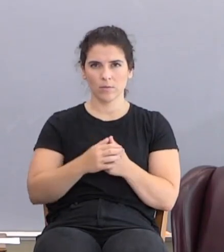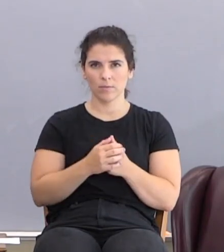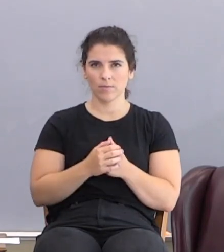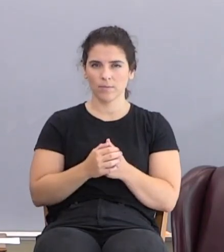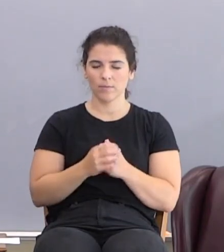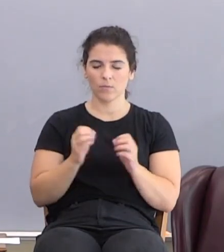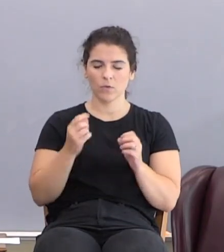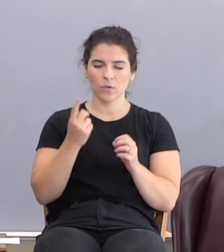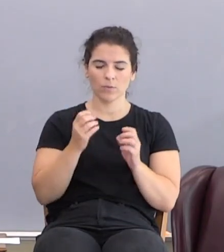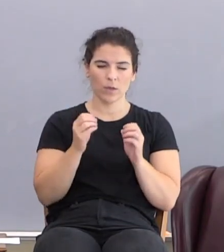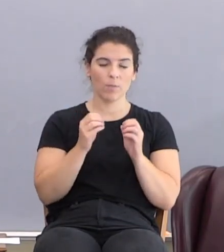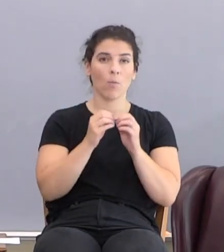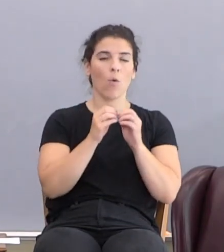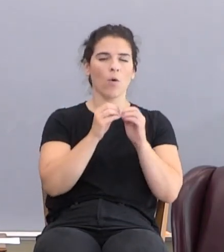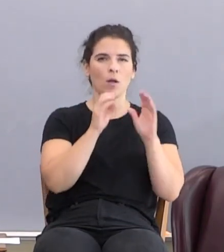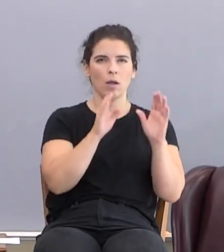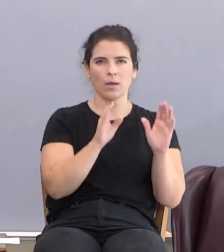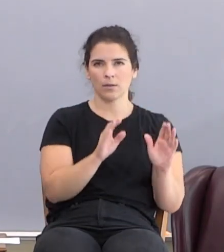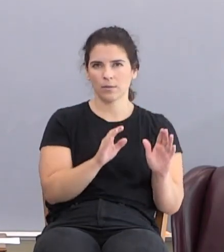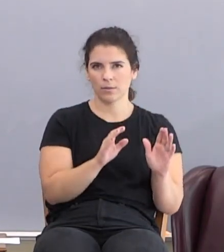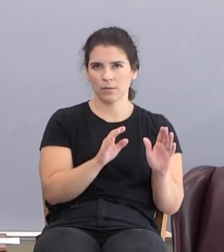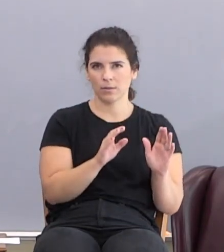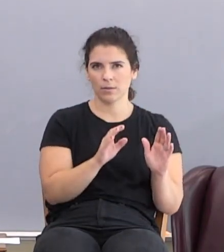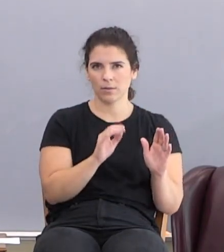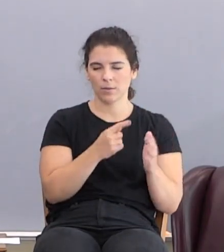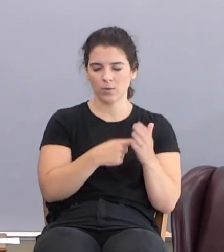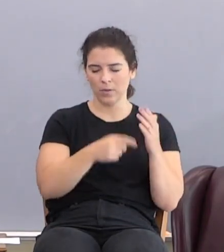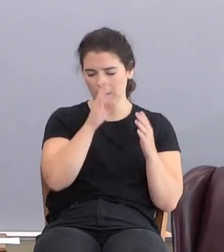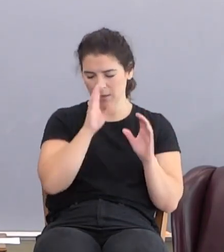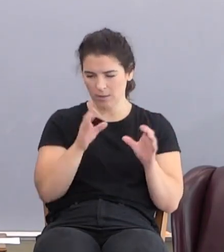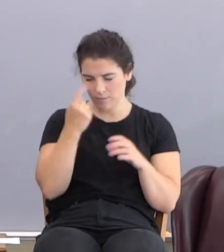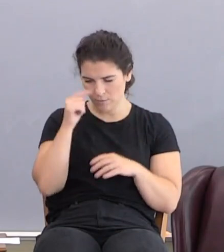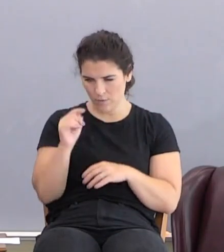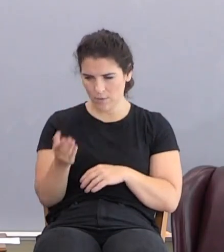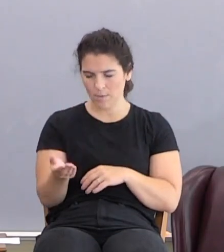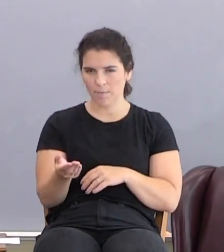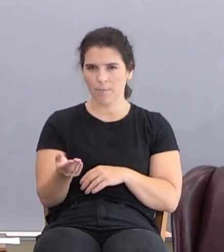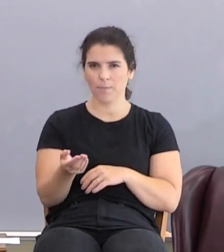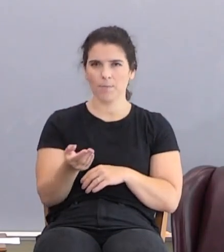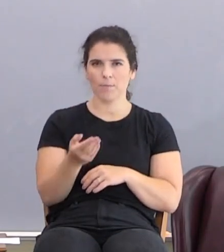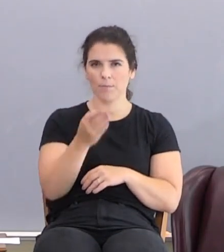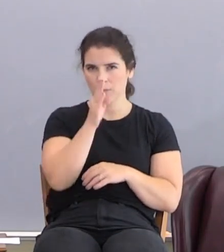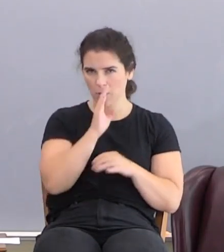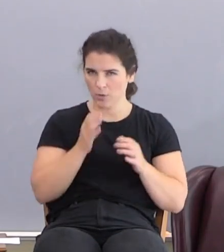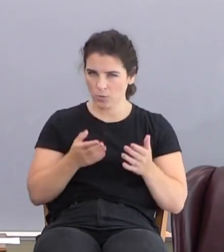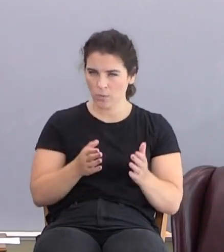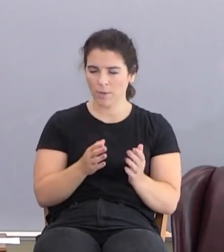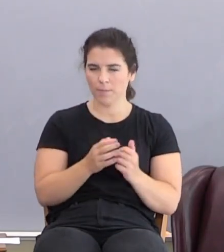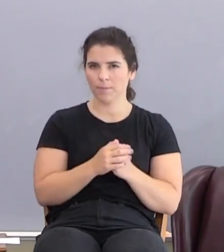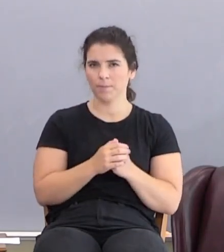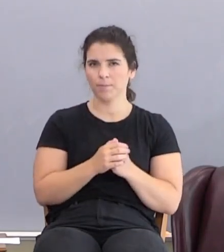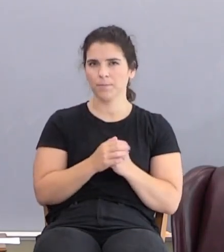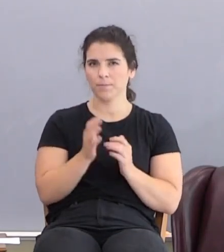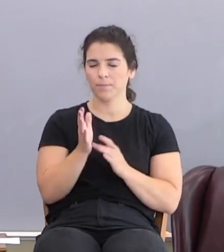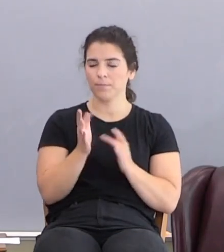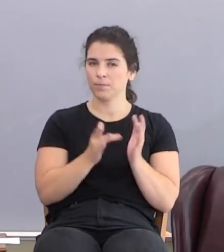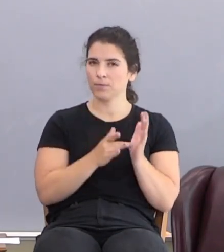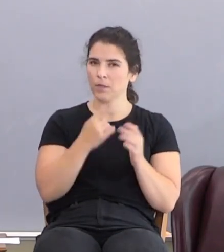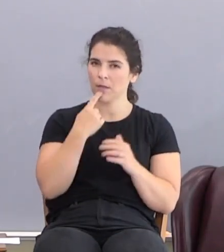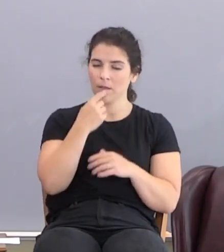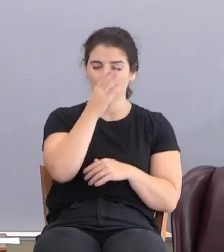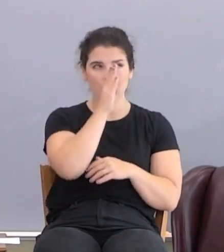There was something more excellent. That's what God did for him. That's doing it God's way. Jesus said